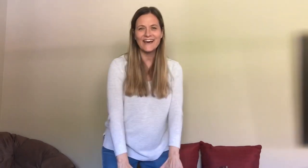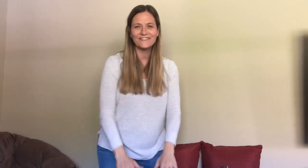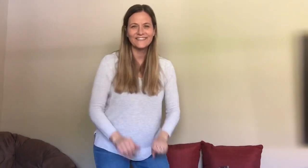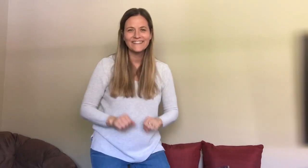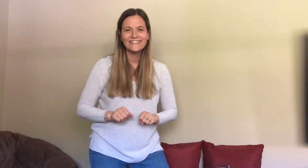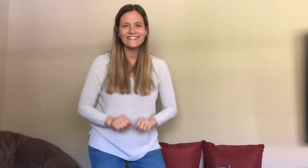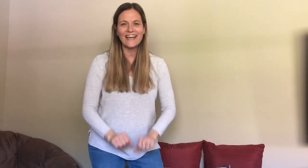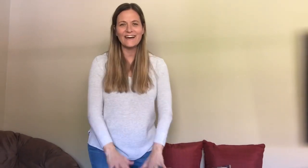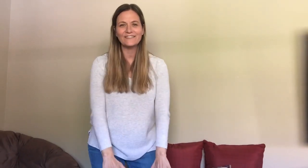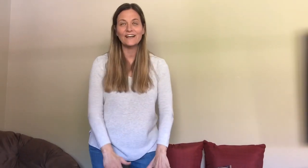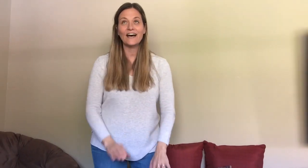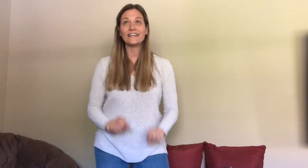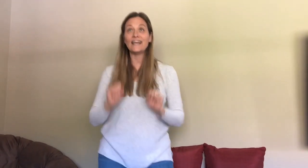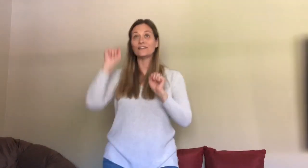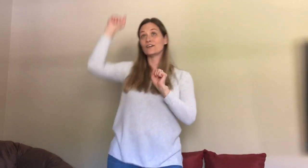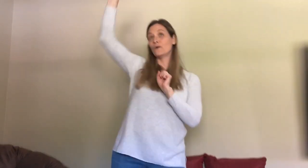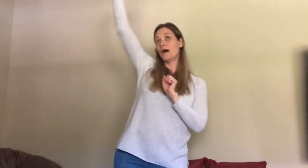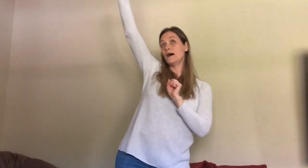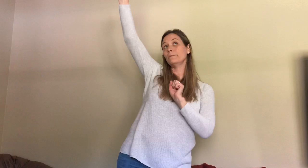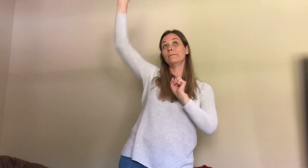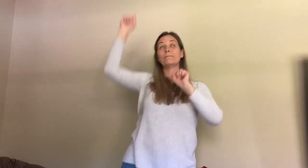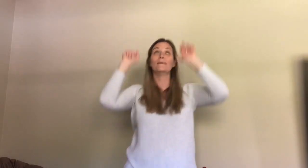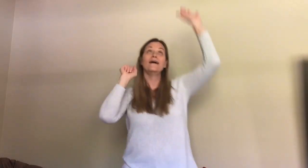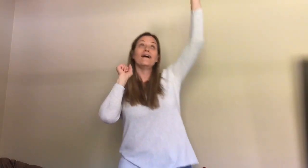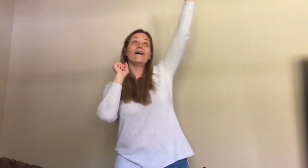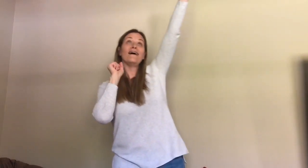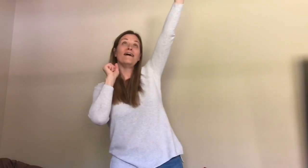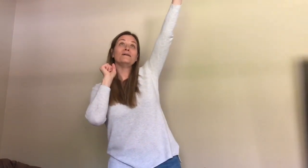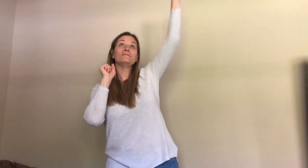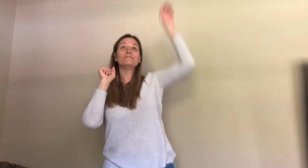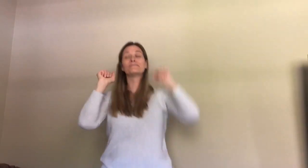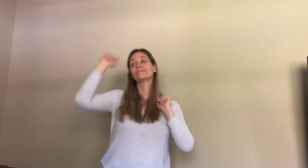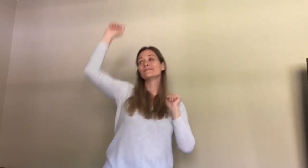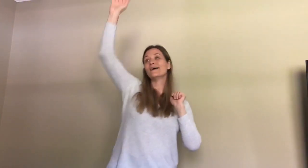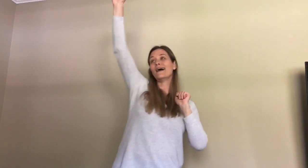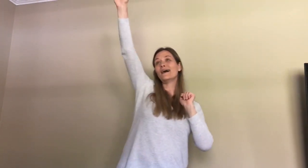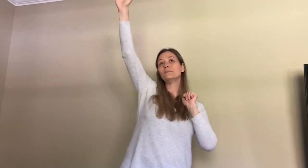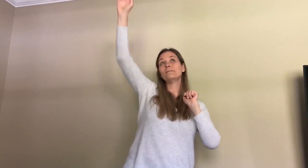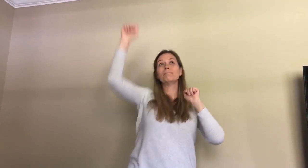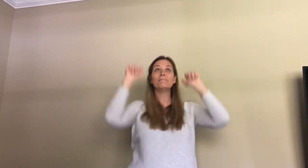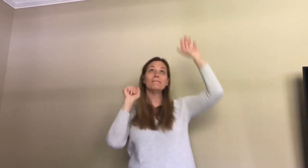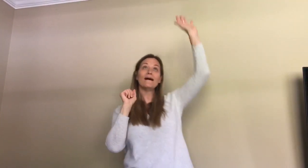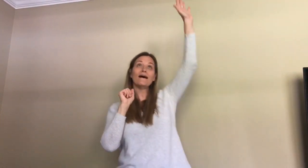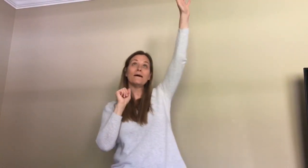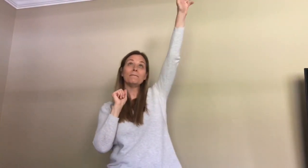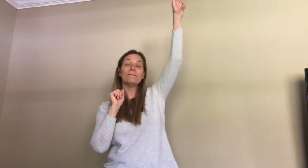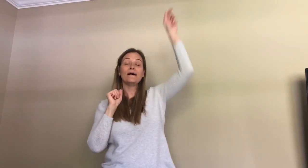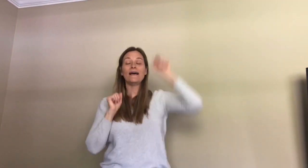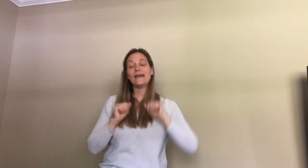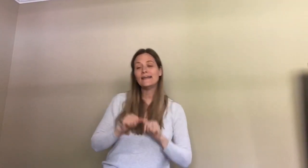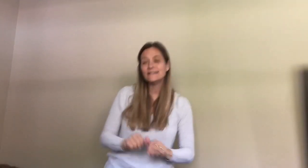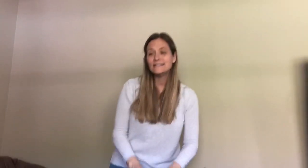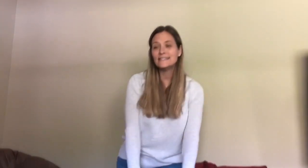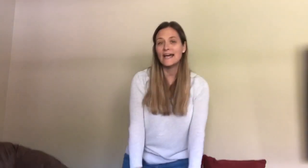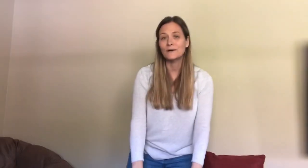down again go up oh Up, up, up, and down,